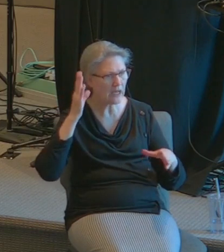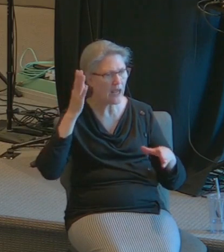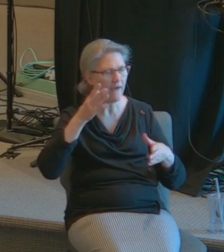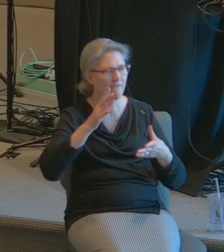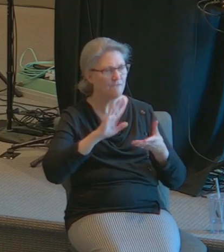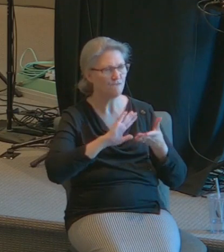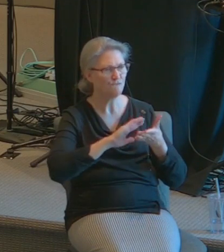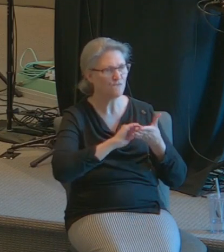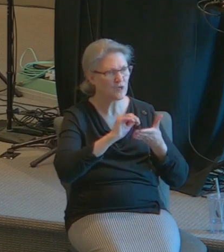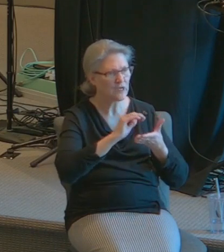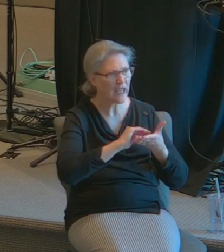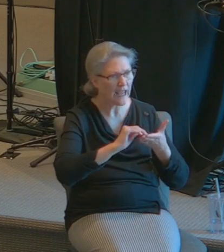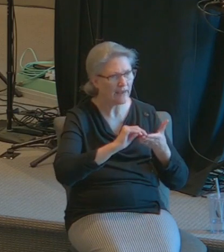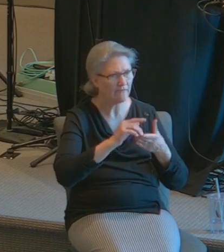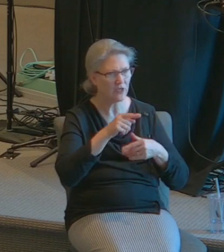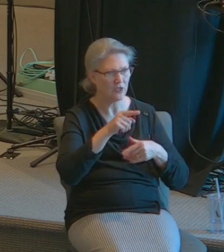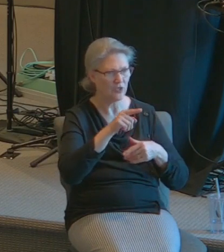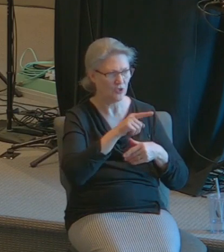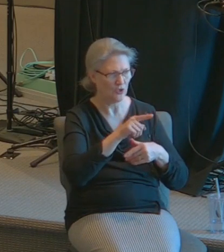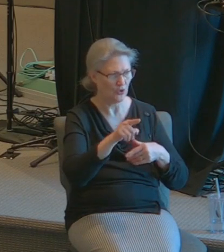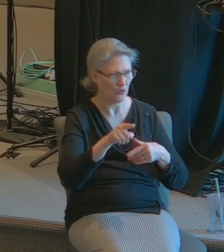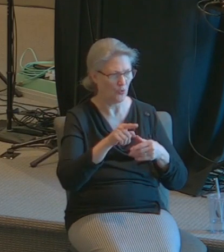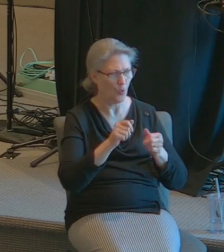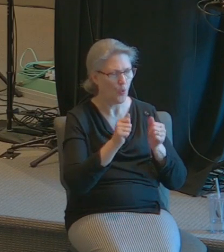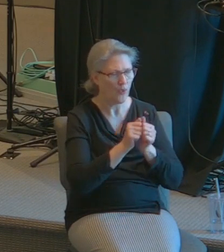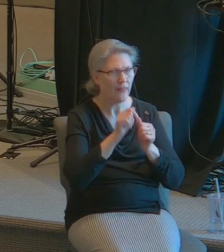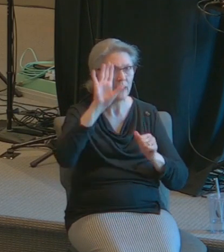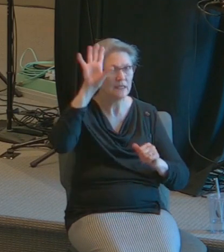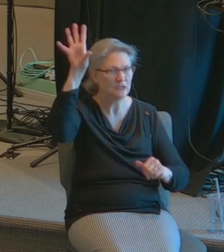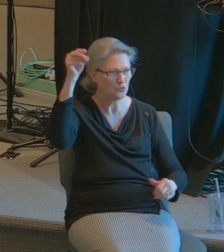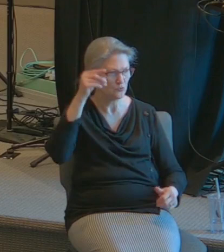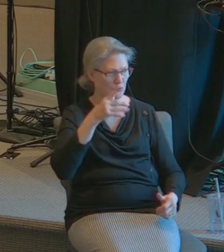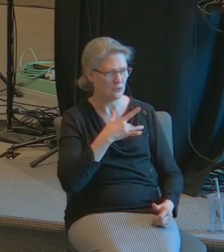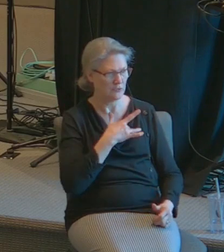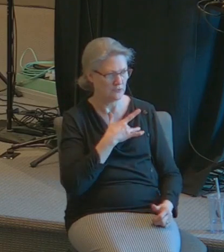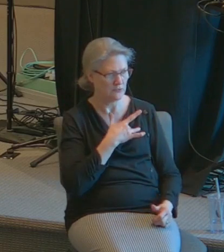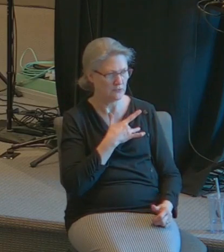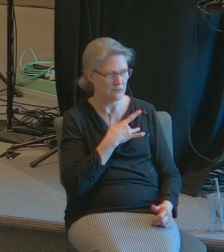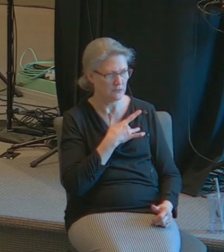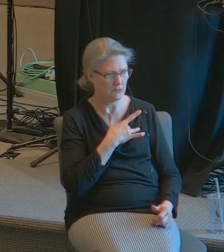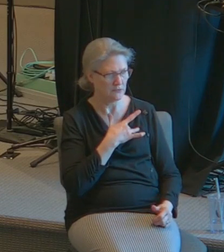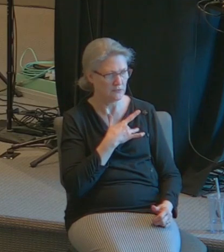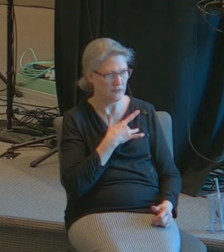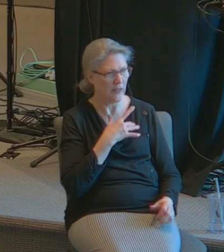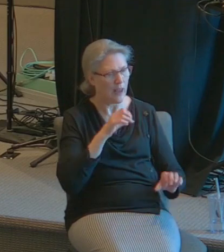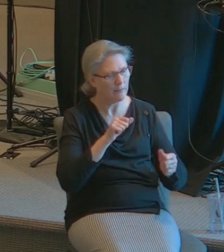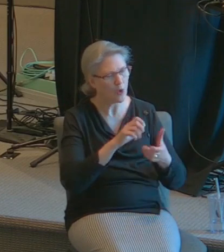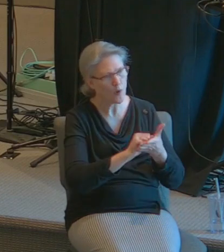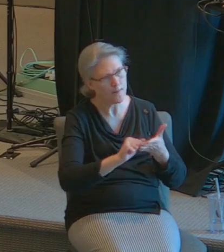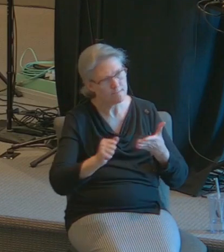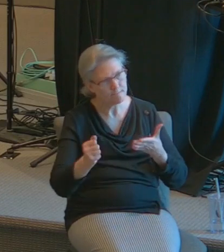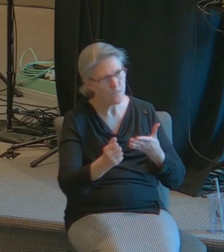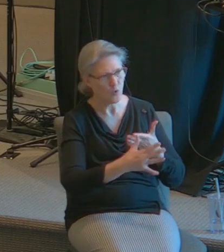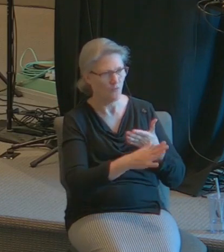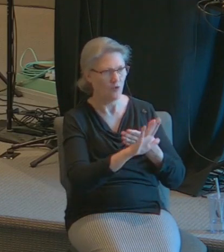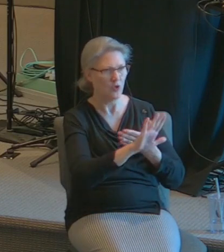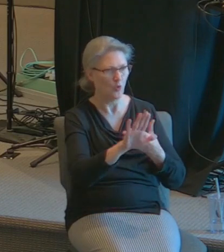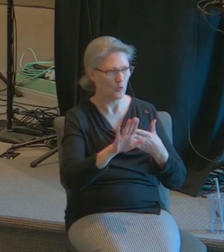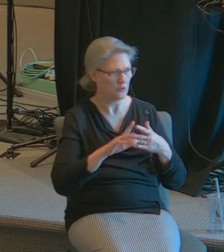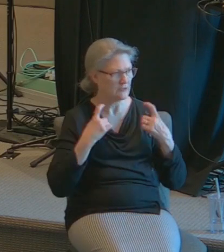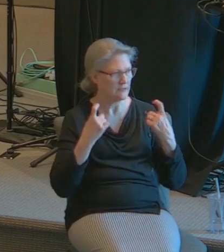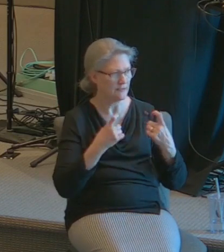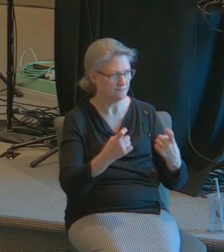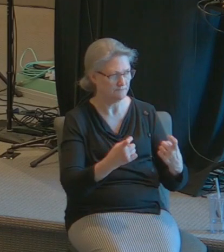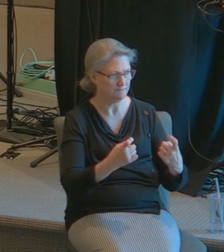you the grace of God that was able to remove the sin from your